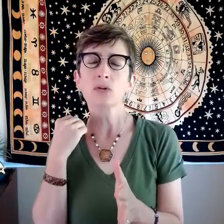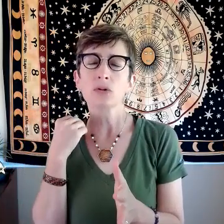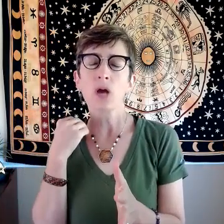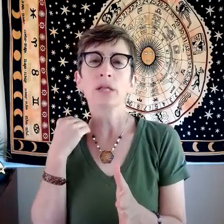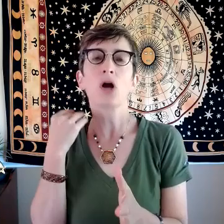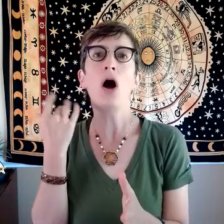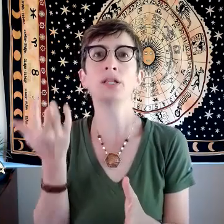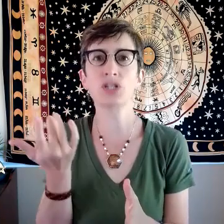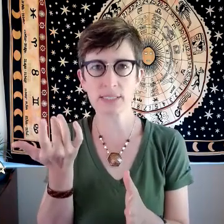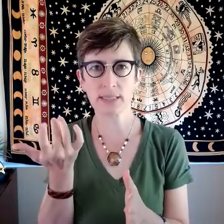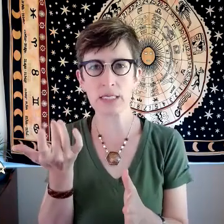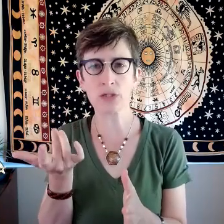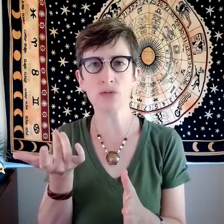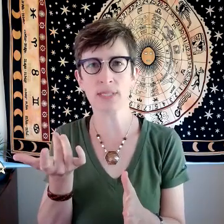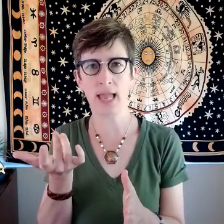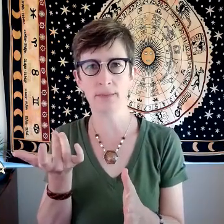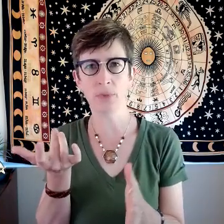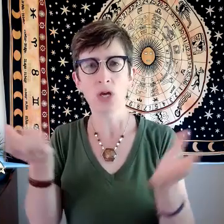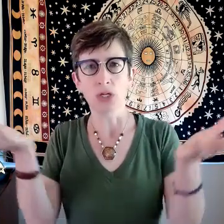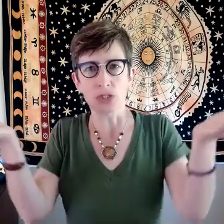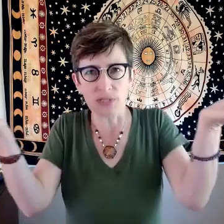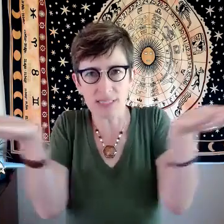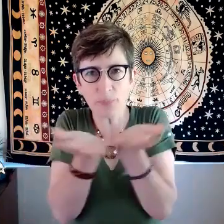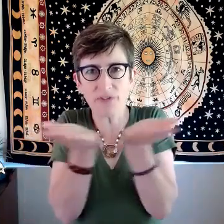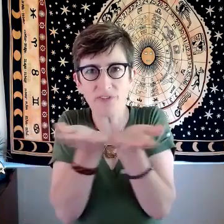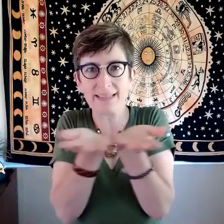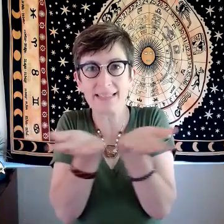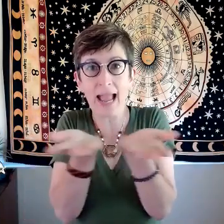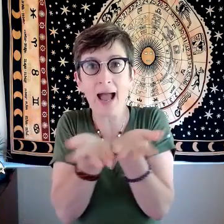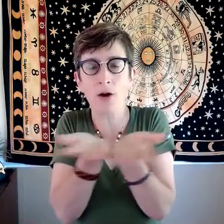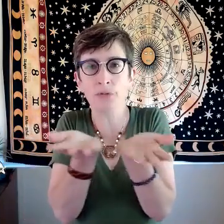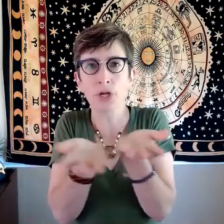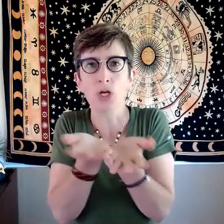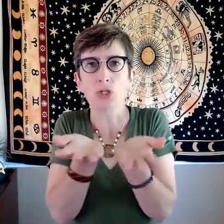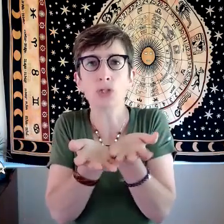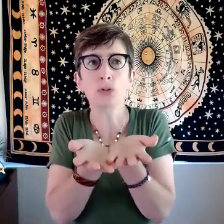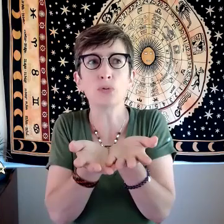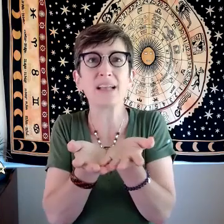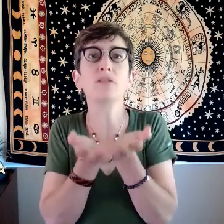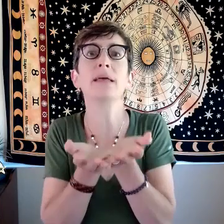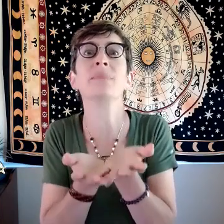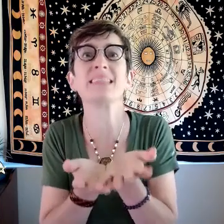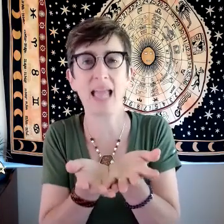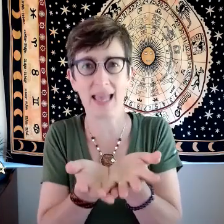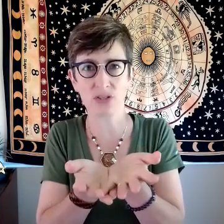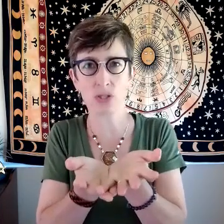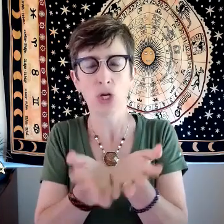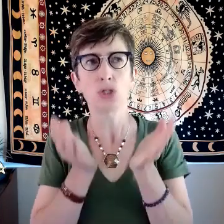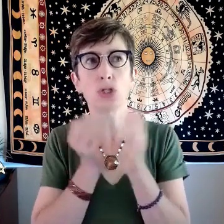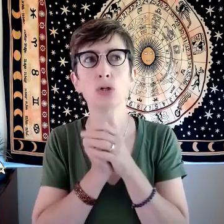unconsciously use them to simplify down to like a litmus test to